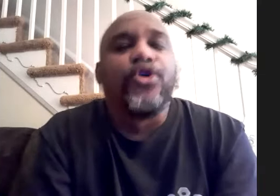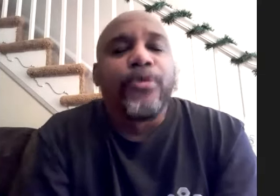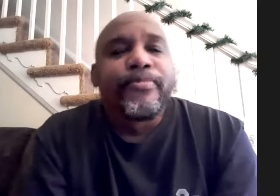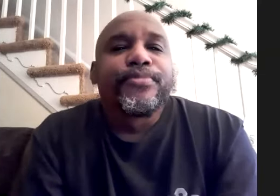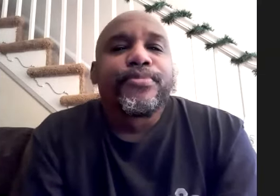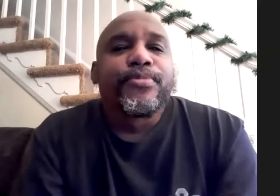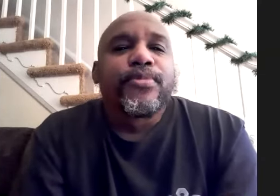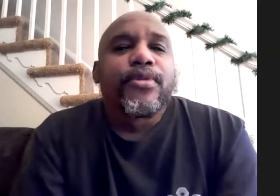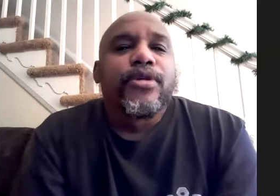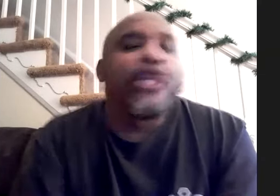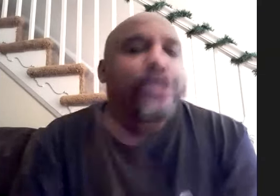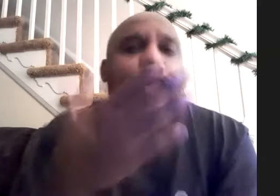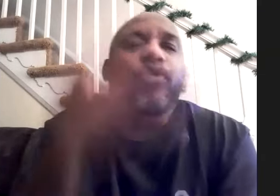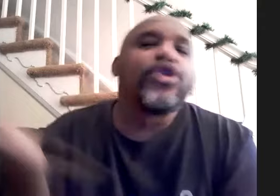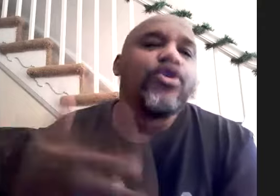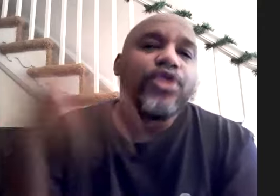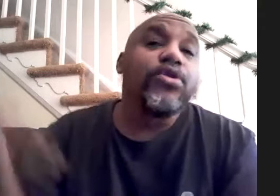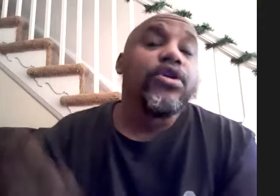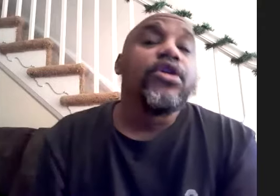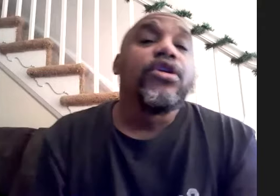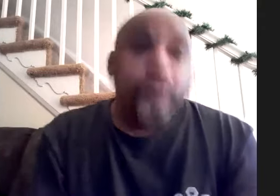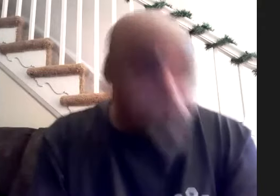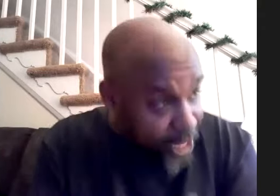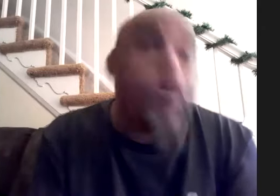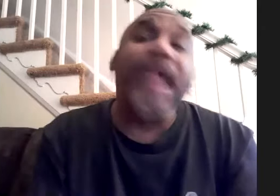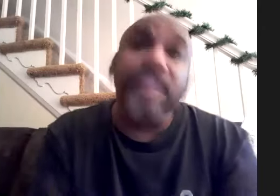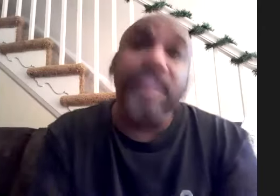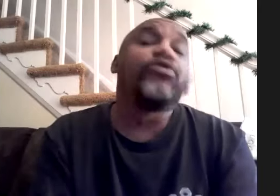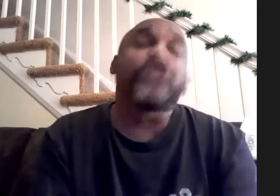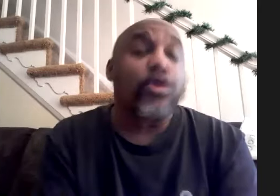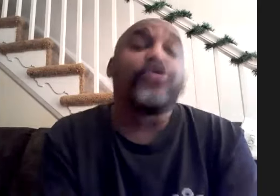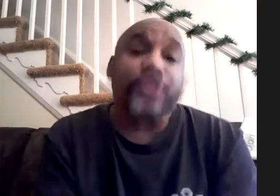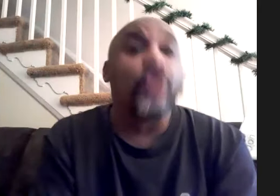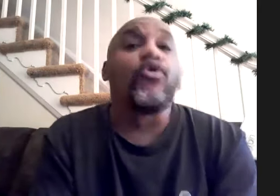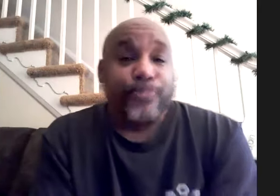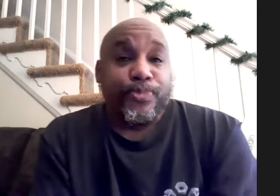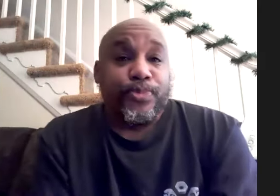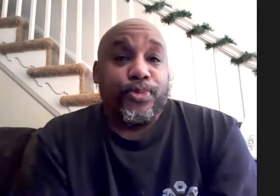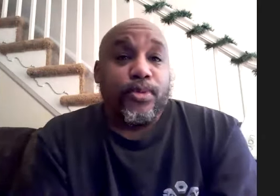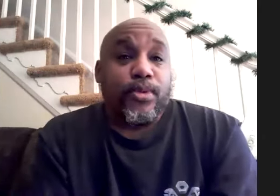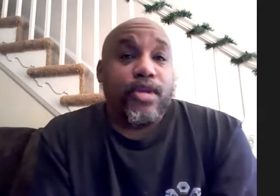he played with the who pino paladino was torn with the who yeah